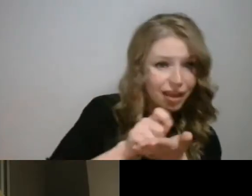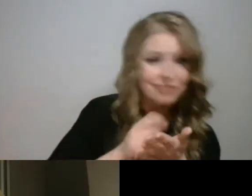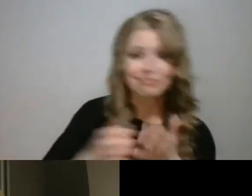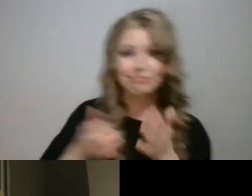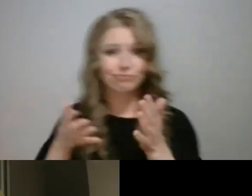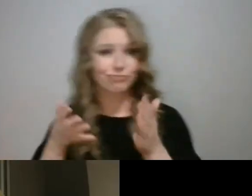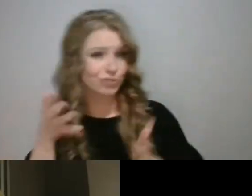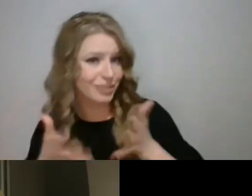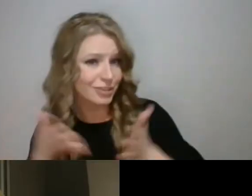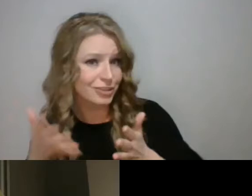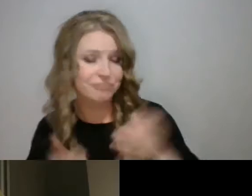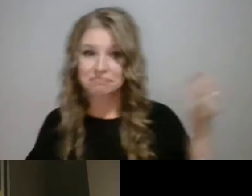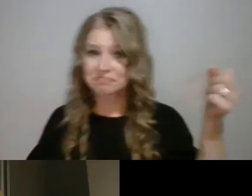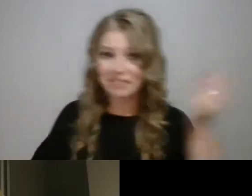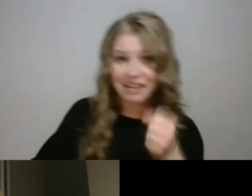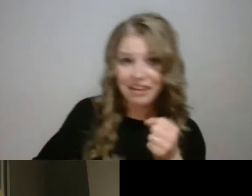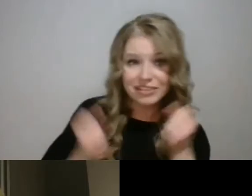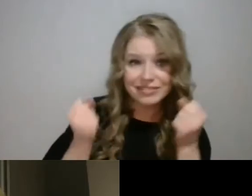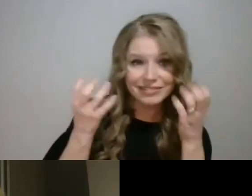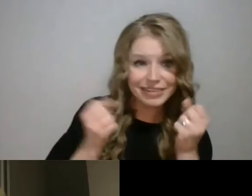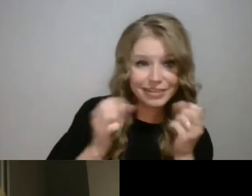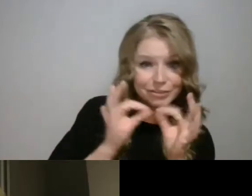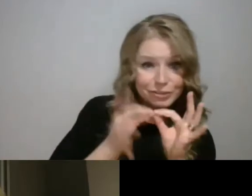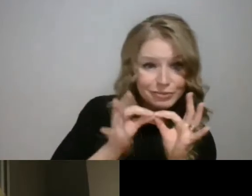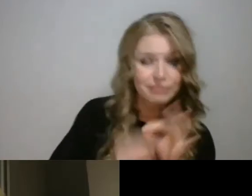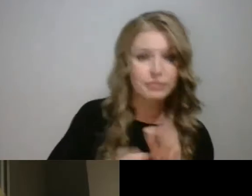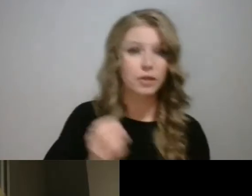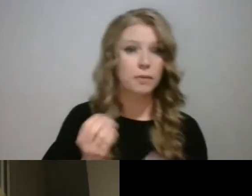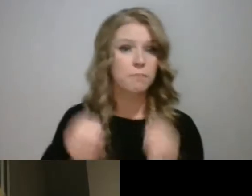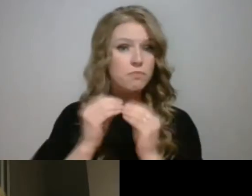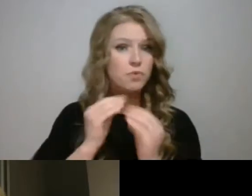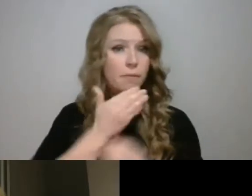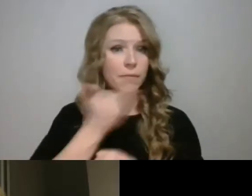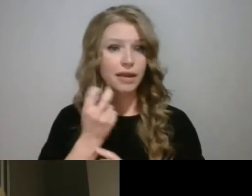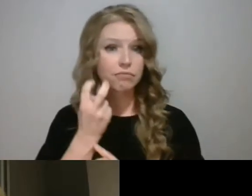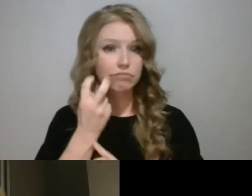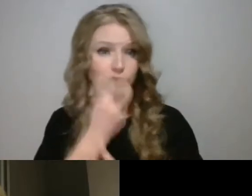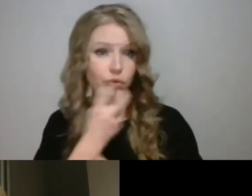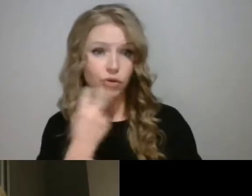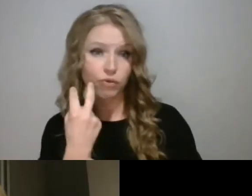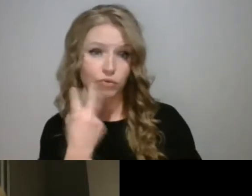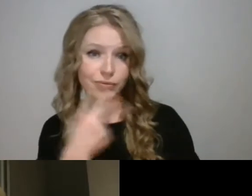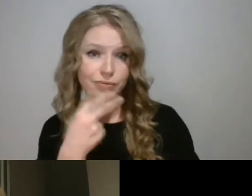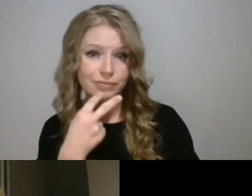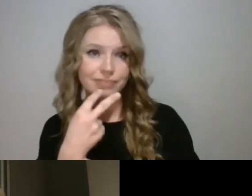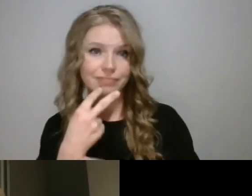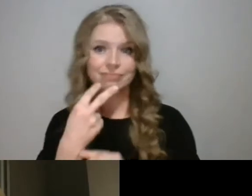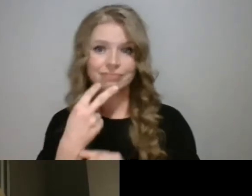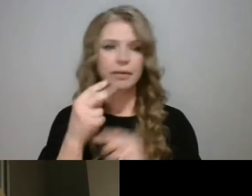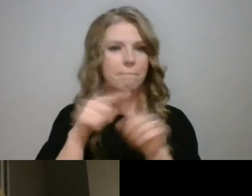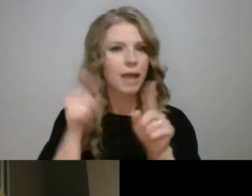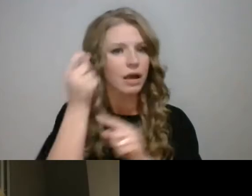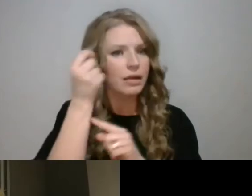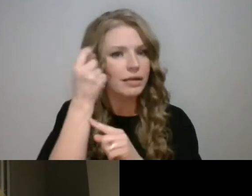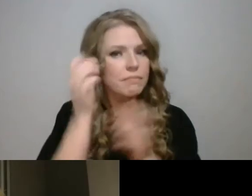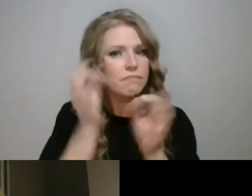feel included. And that could range from gesturing to hiring an interpreter, writing back and